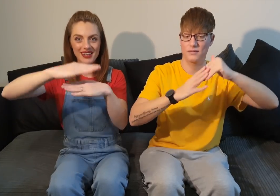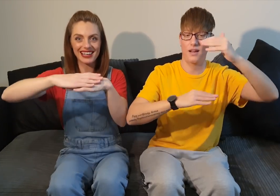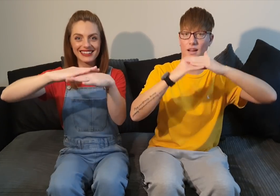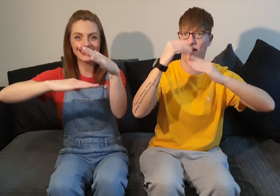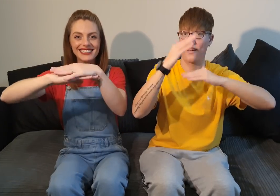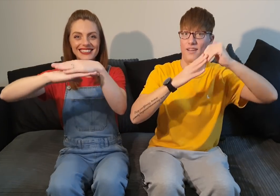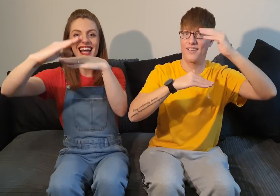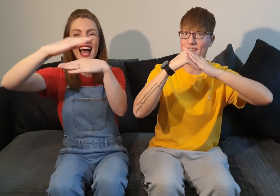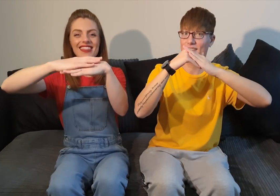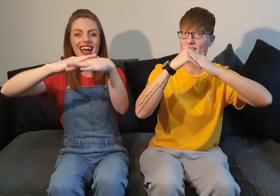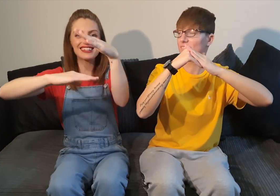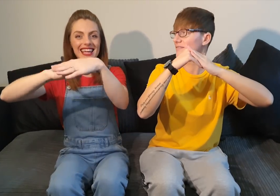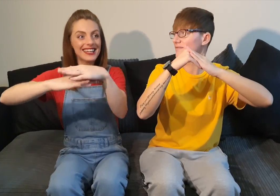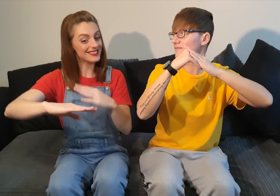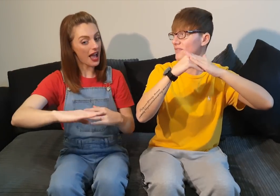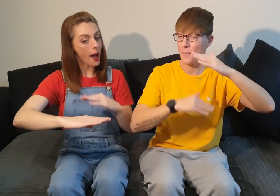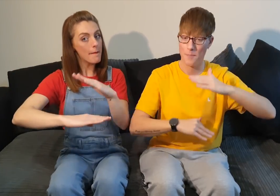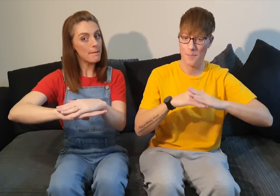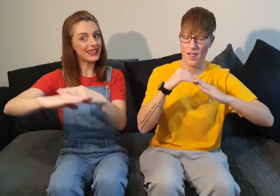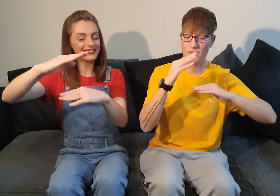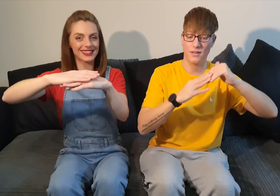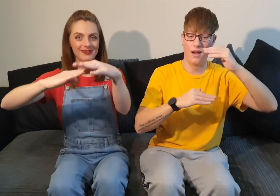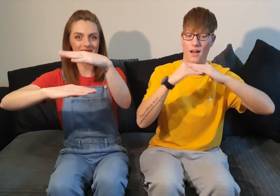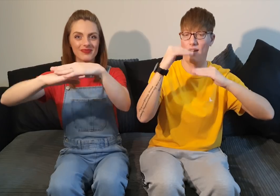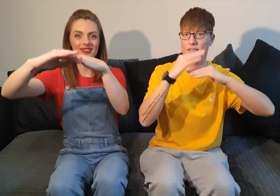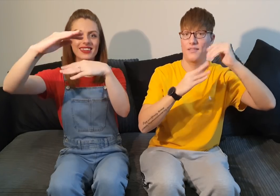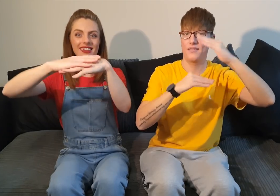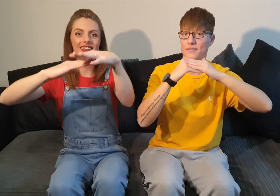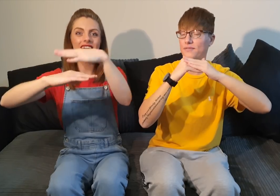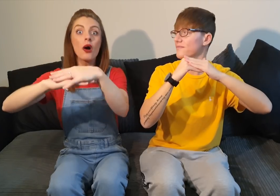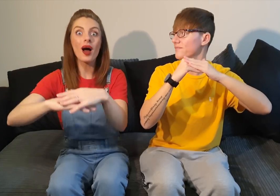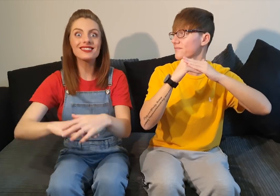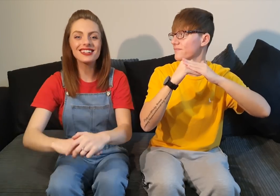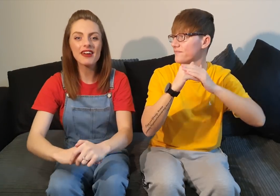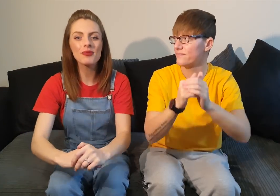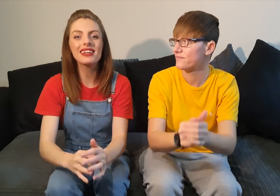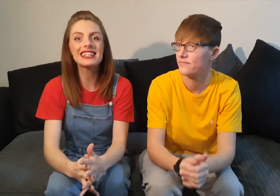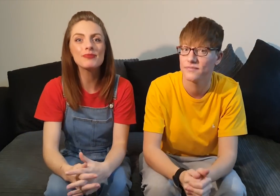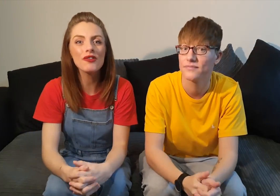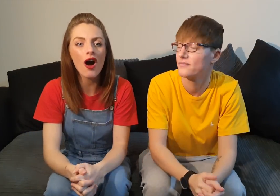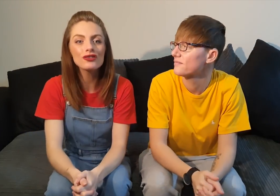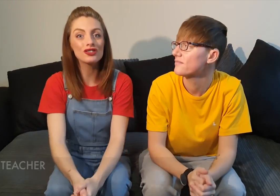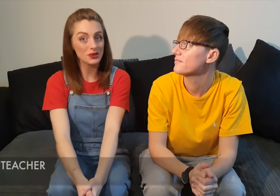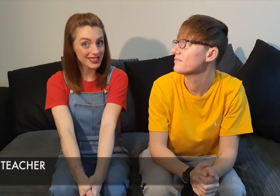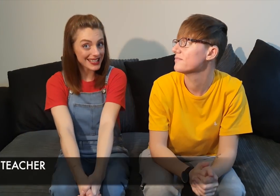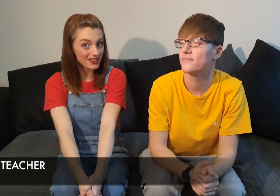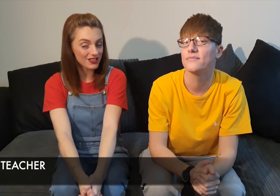and that is builder well done everyone let's move on to teacher